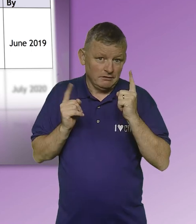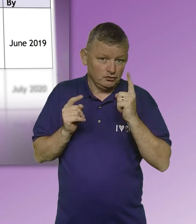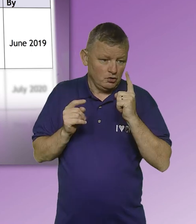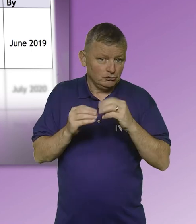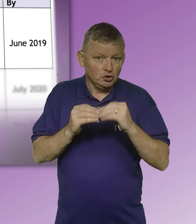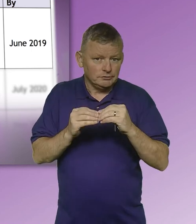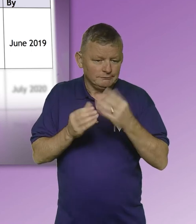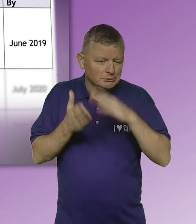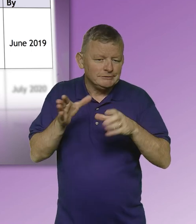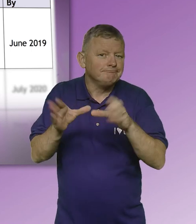Student Experience